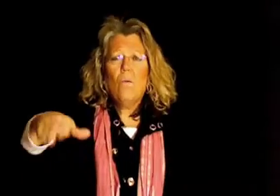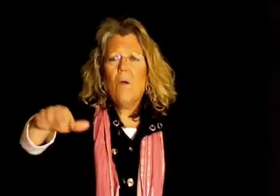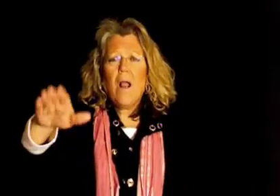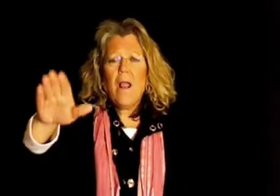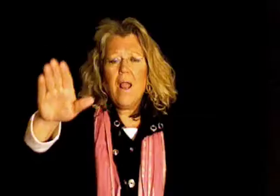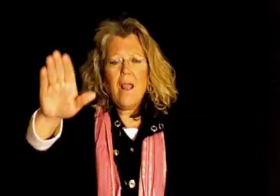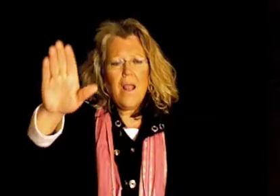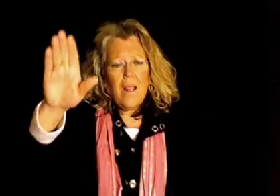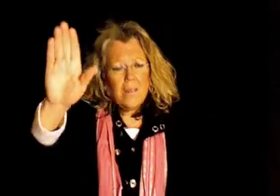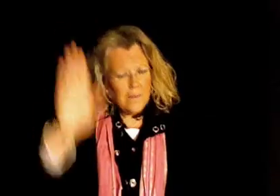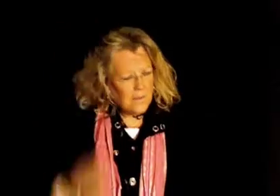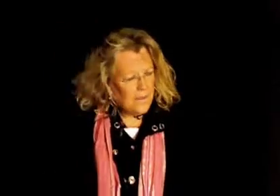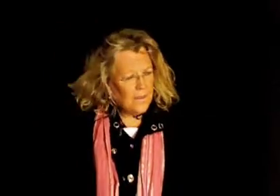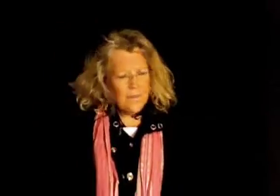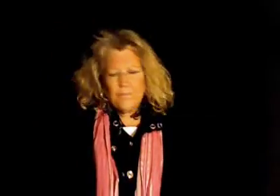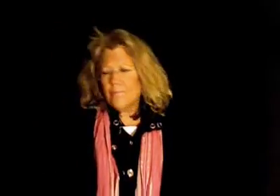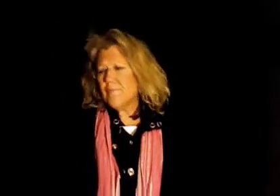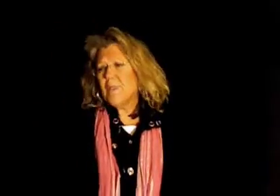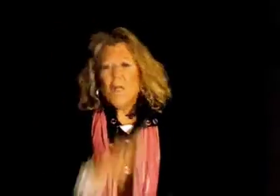away